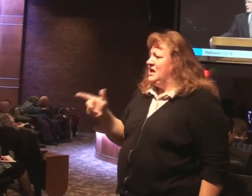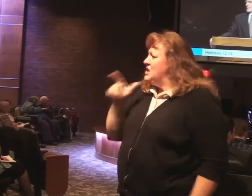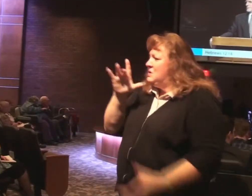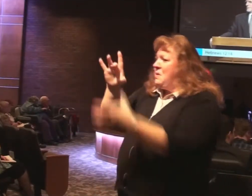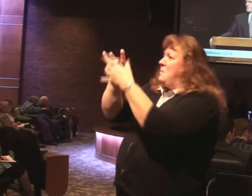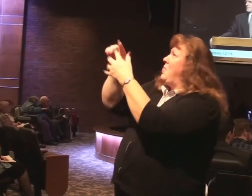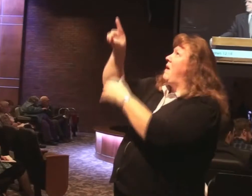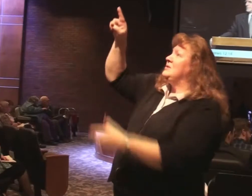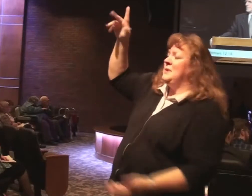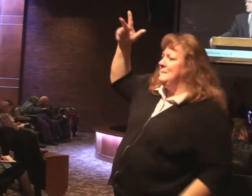him.